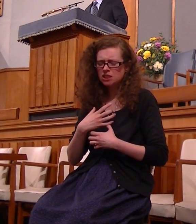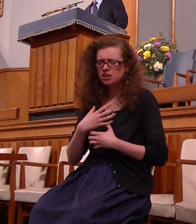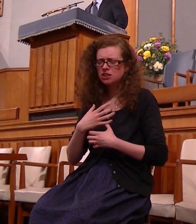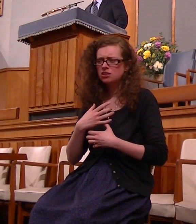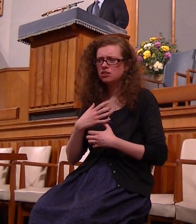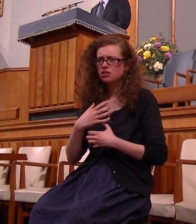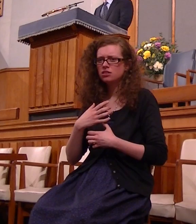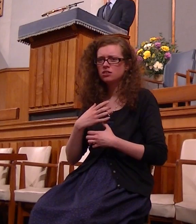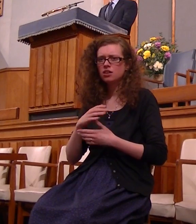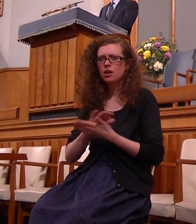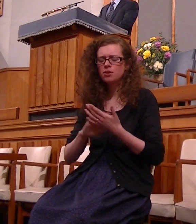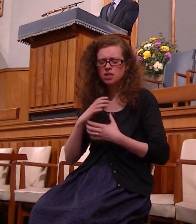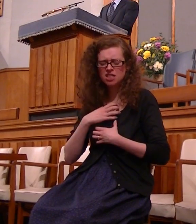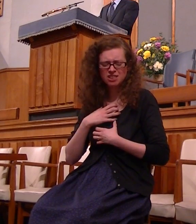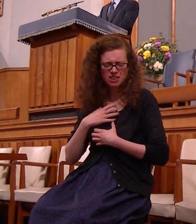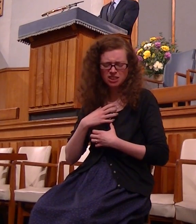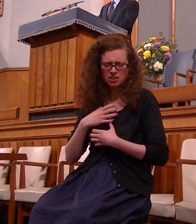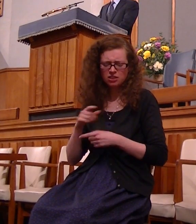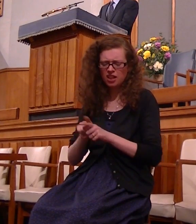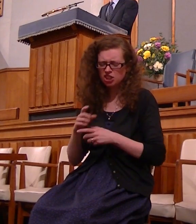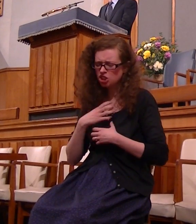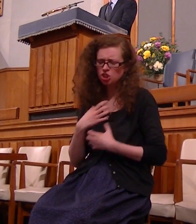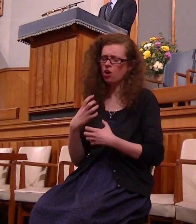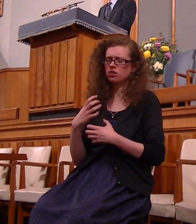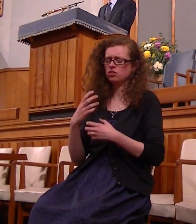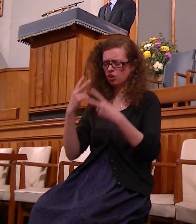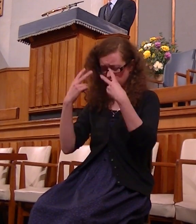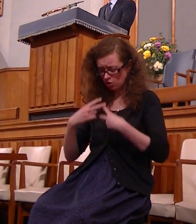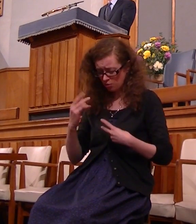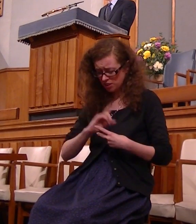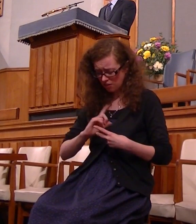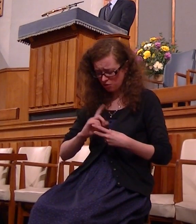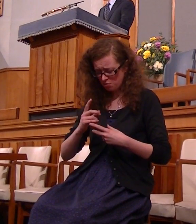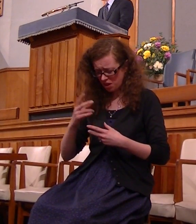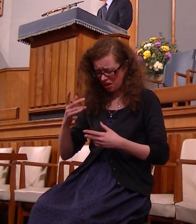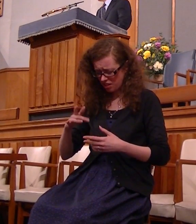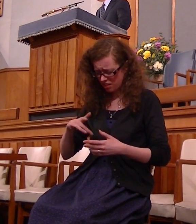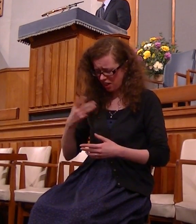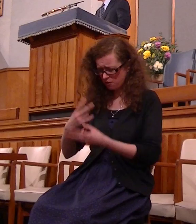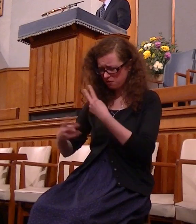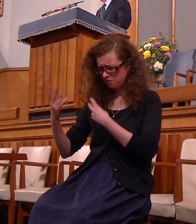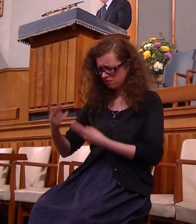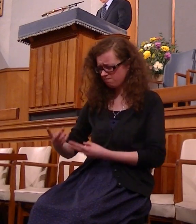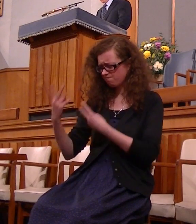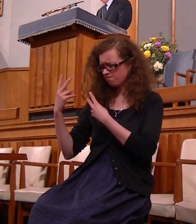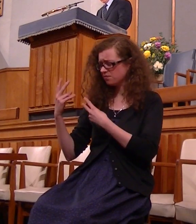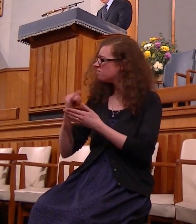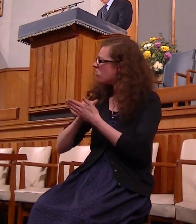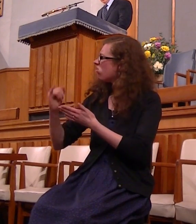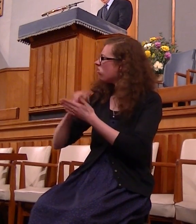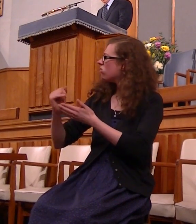I was so shocked at what I saw in my life and my resistance against